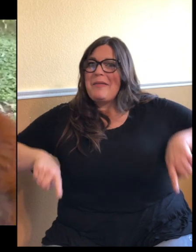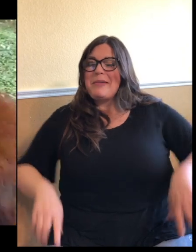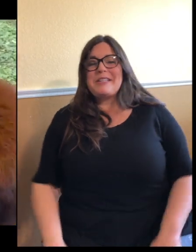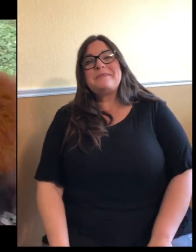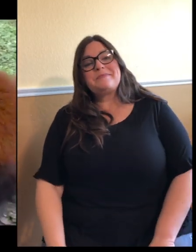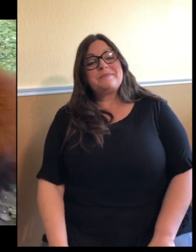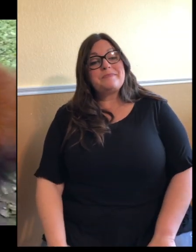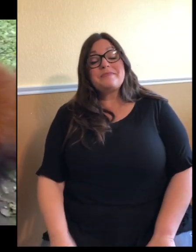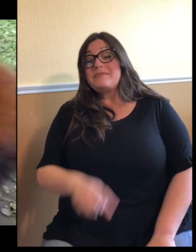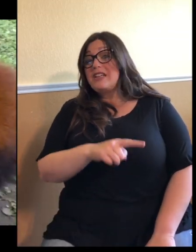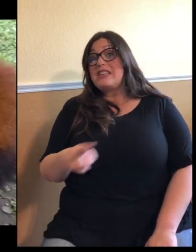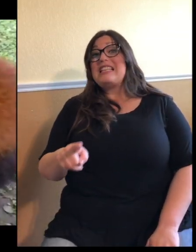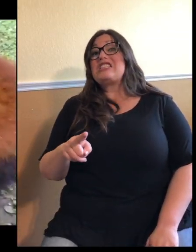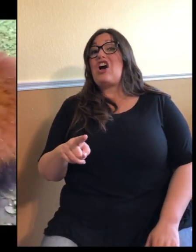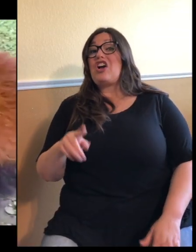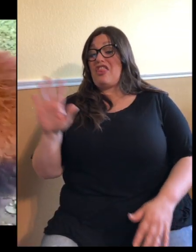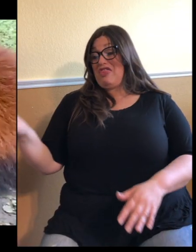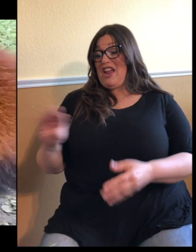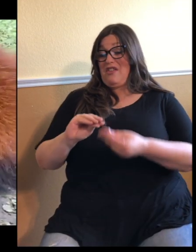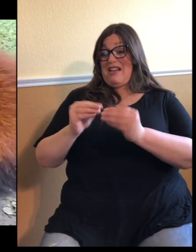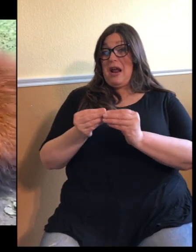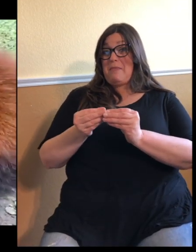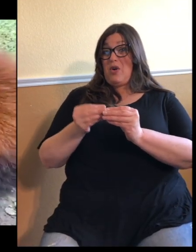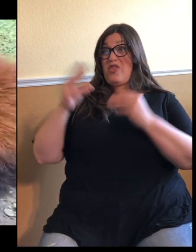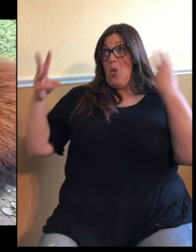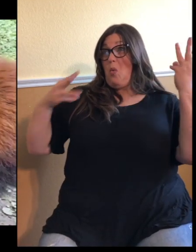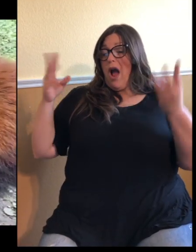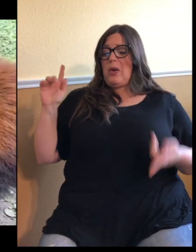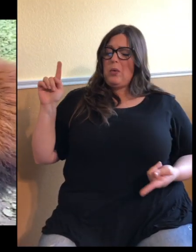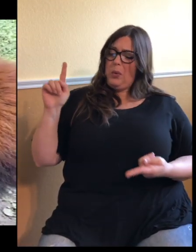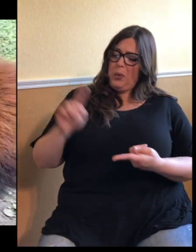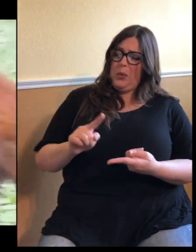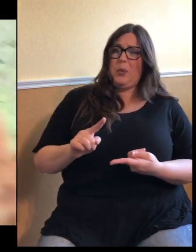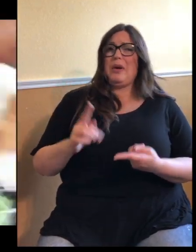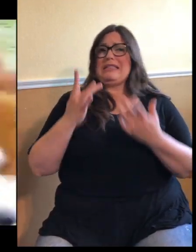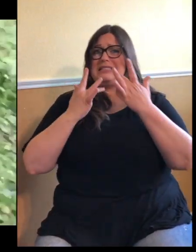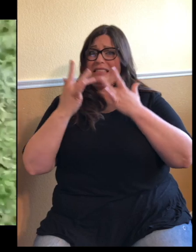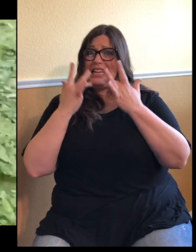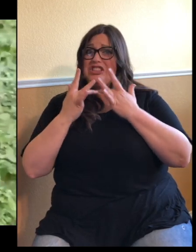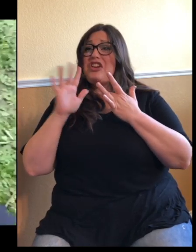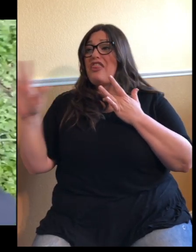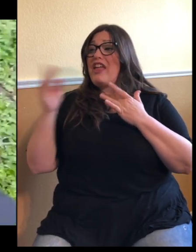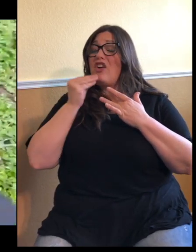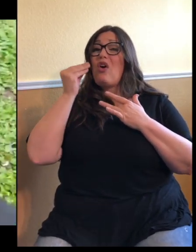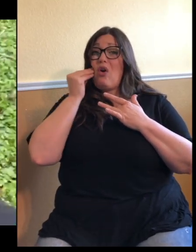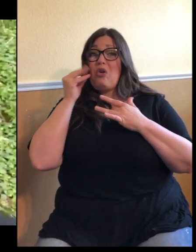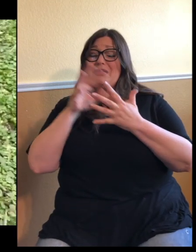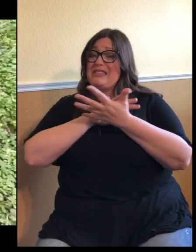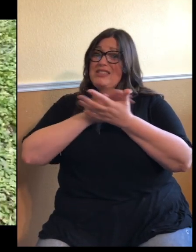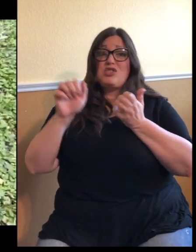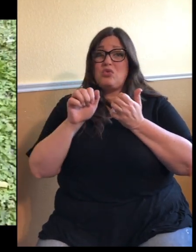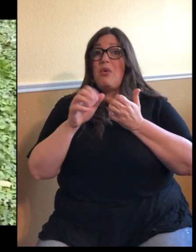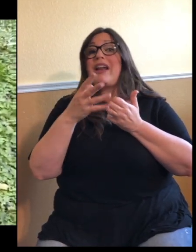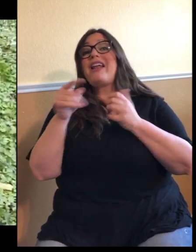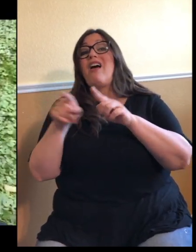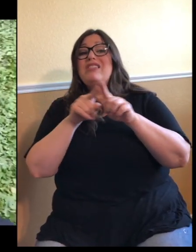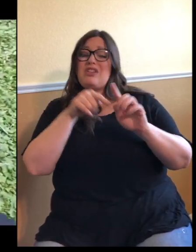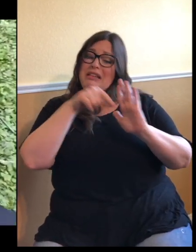These guys are endangered. Their habitat is being destroyed, unfortunately. And they're being hunted for their fur and for a pet